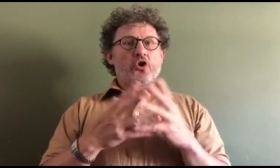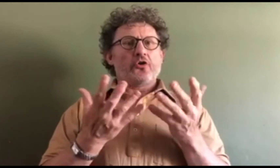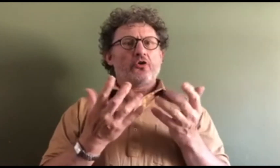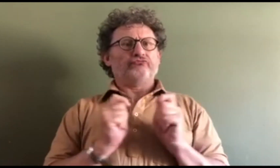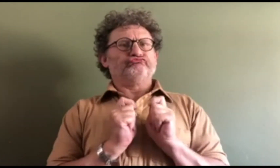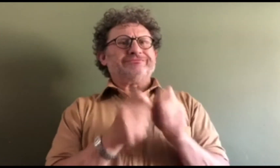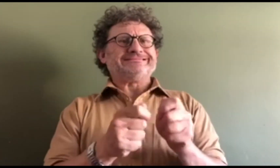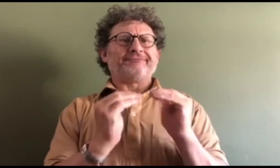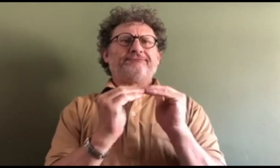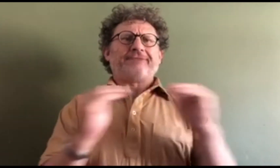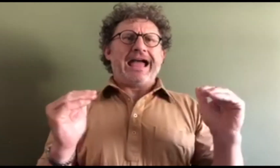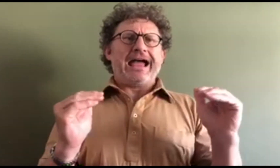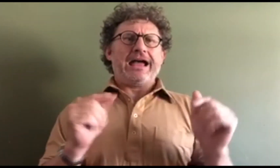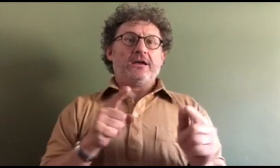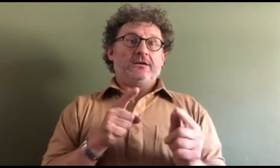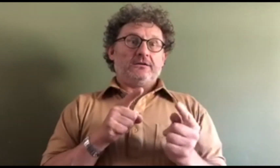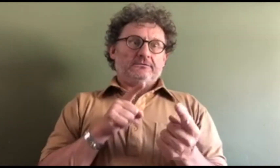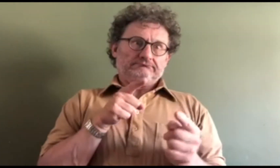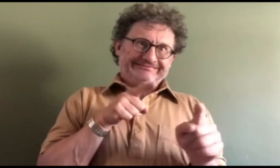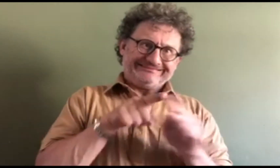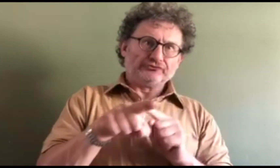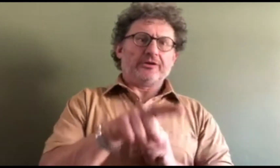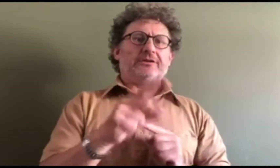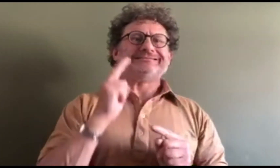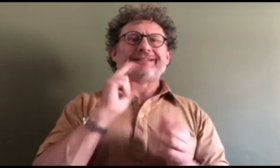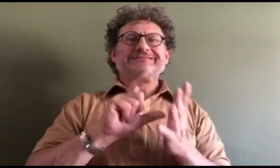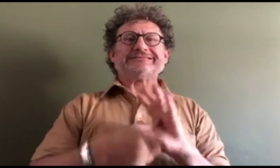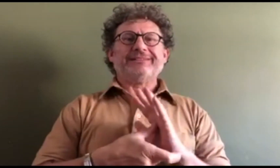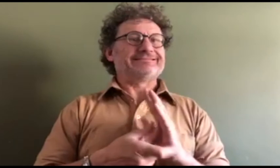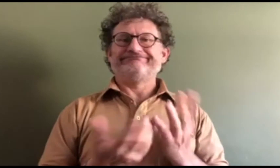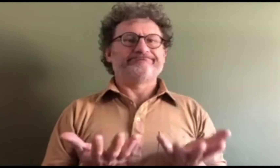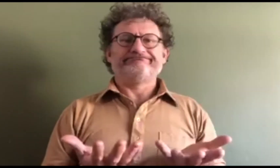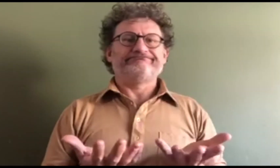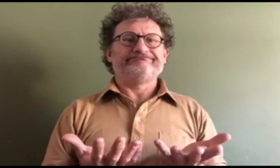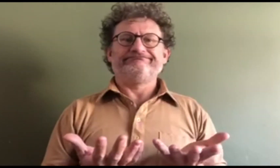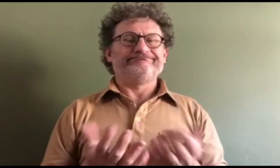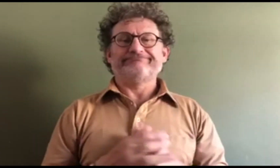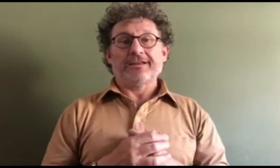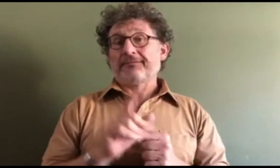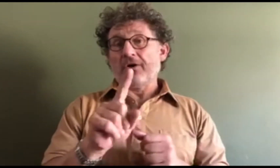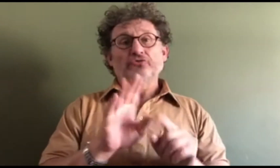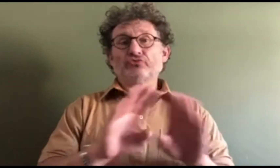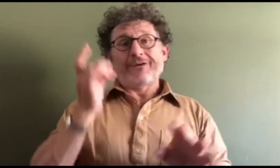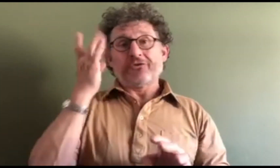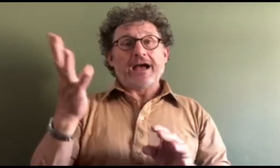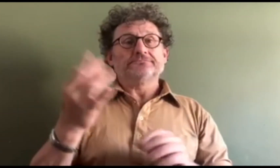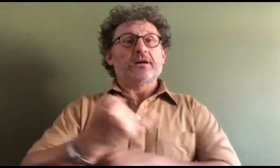You know, with law itself, know, does this allow for equal treatment for people who are deaf and disabled? You know, we can't